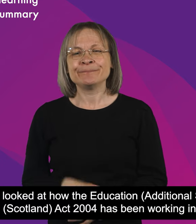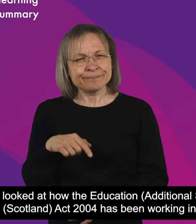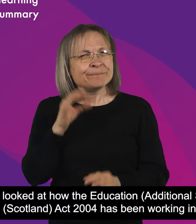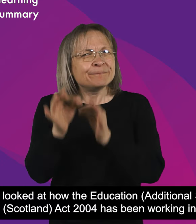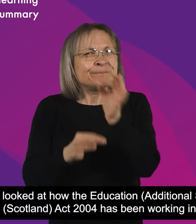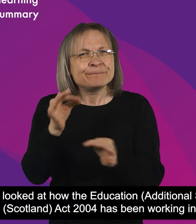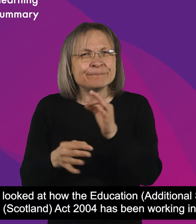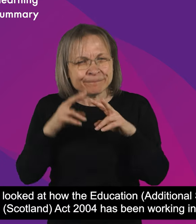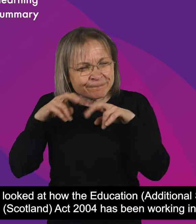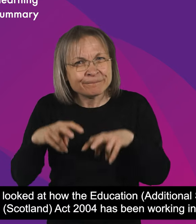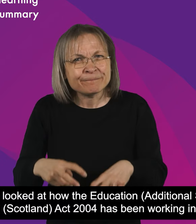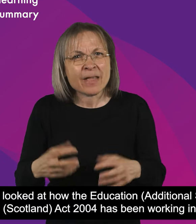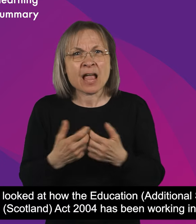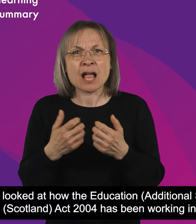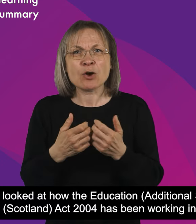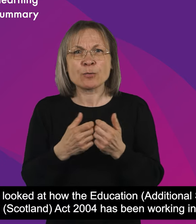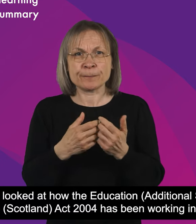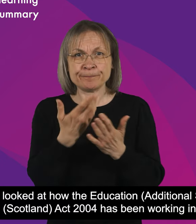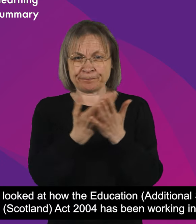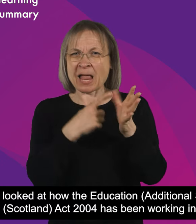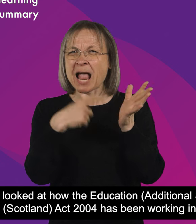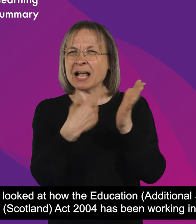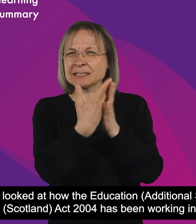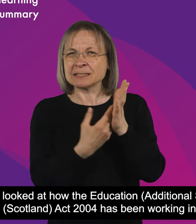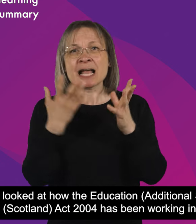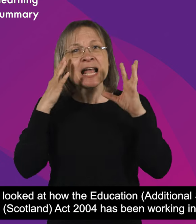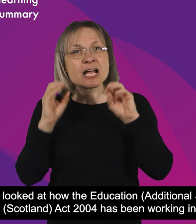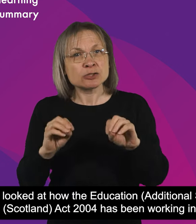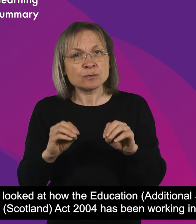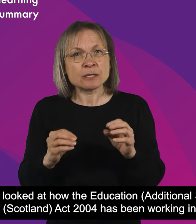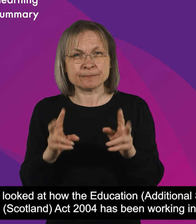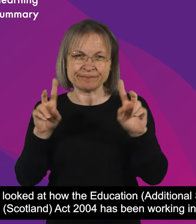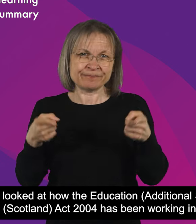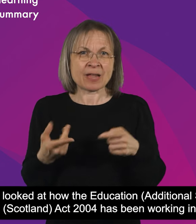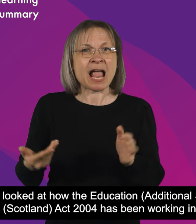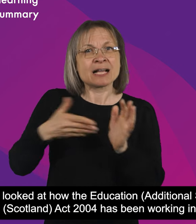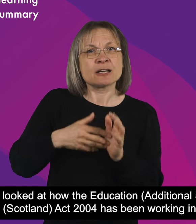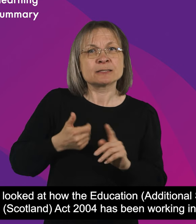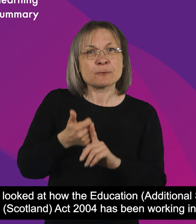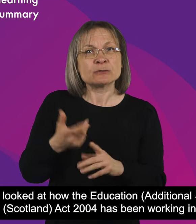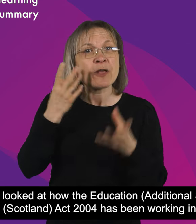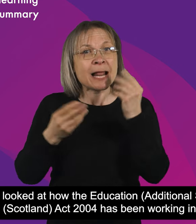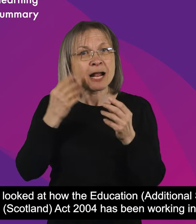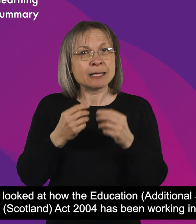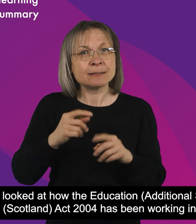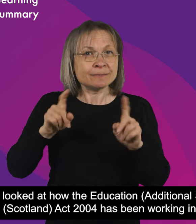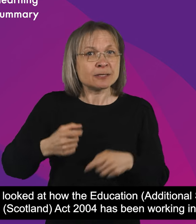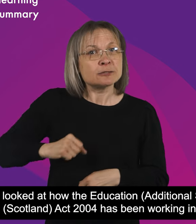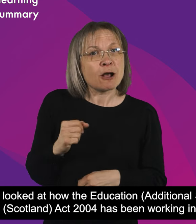The inquiry looked at how the Education, Additional Support for Learning, Scotland Act 2004 has been